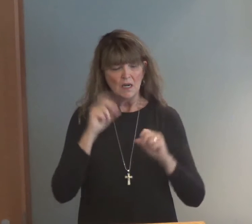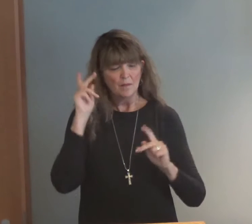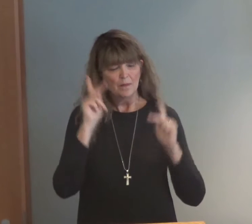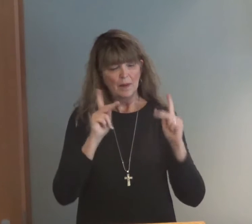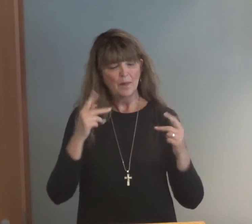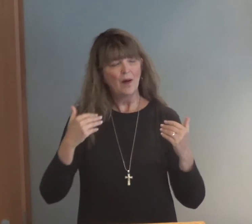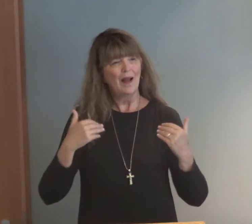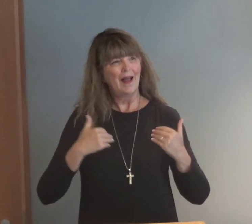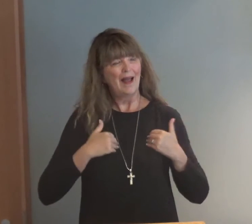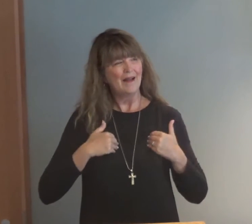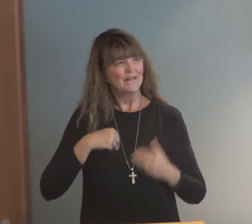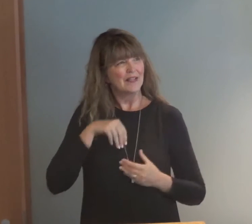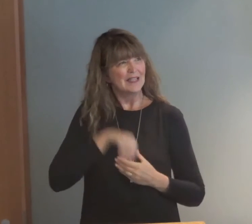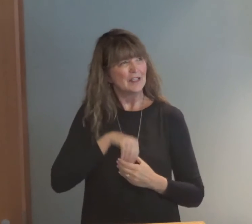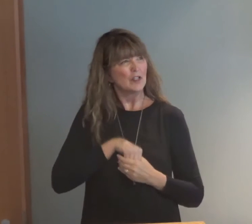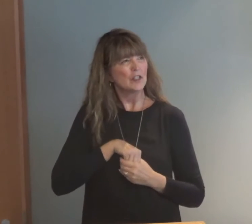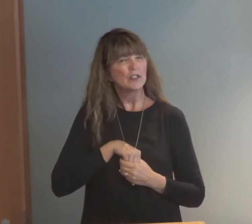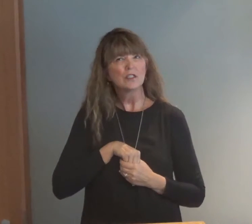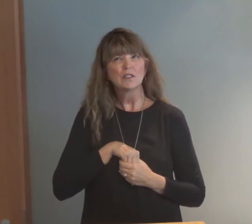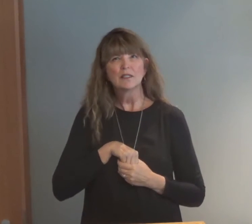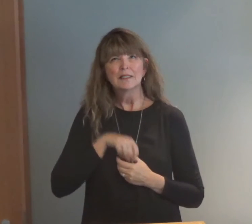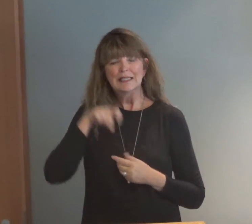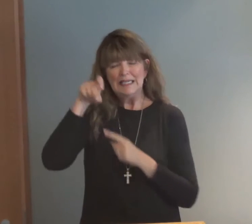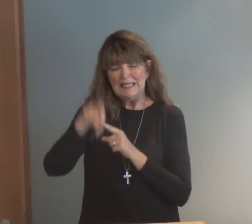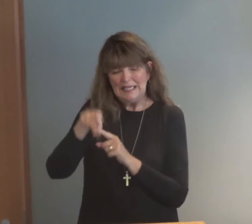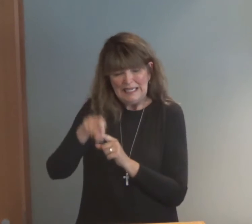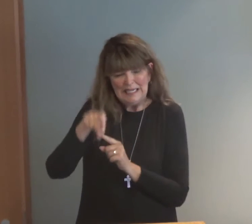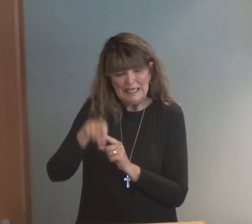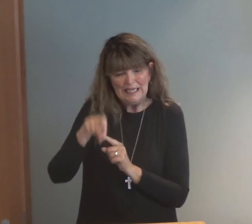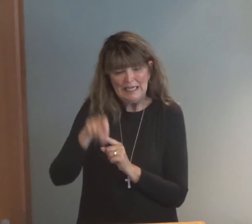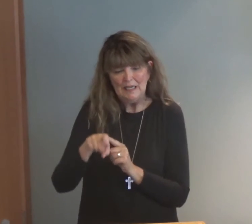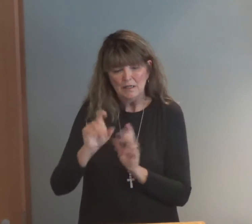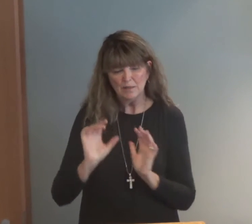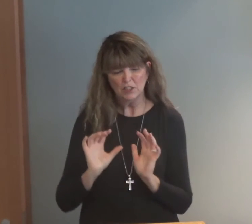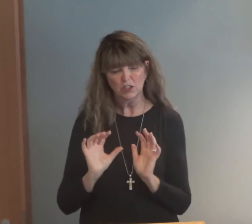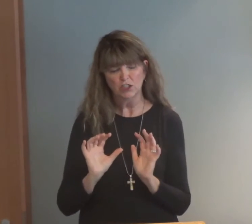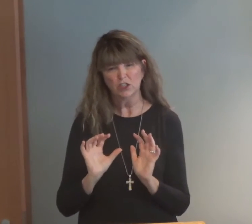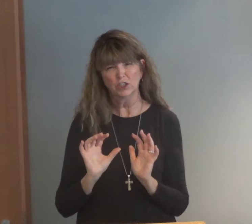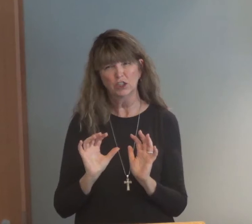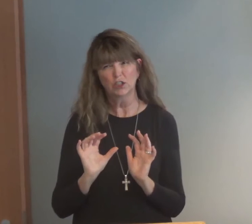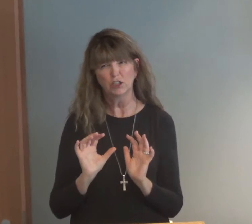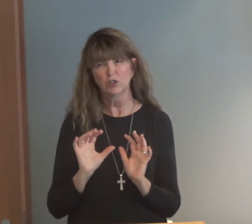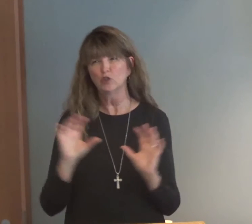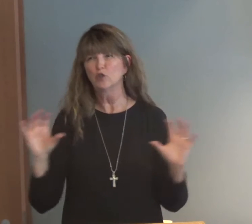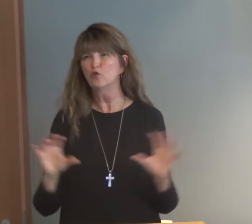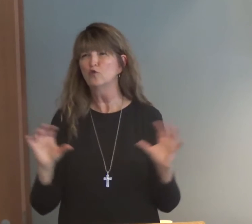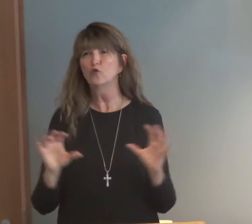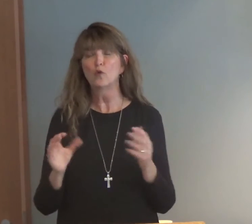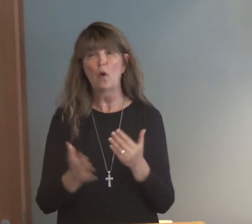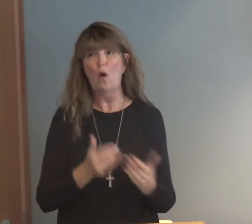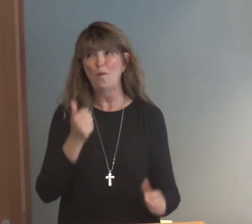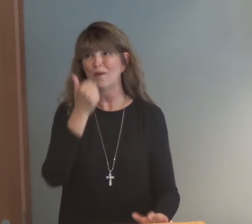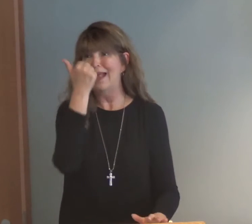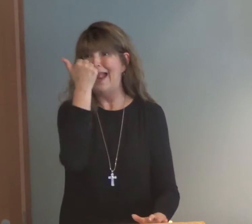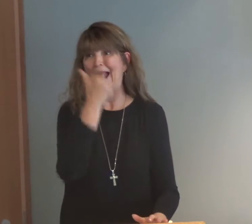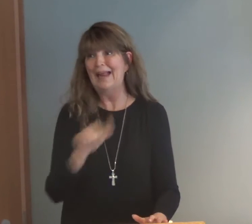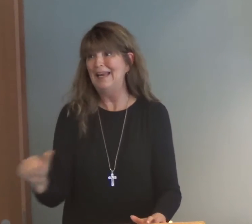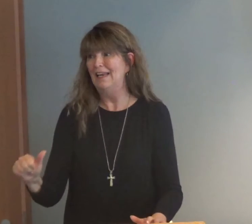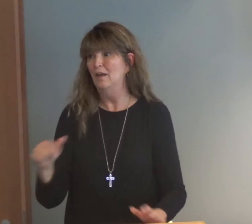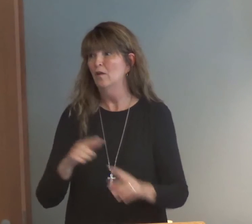People fight for freedom. People have that inner need, that inner drive to do